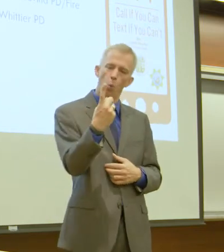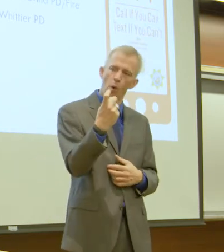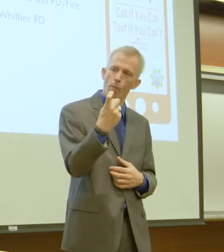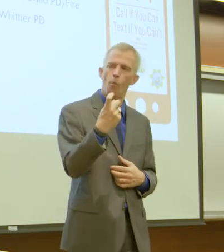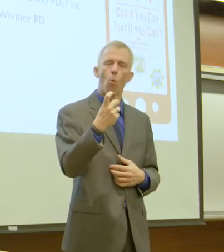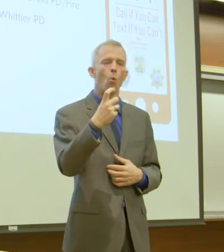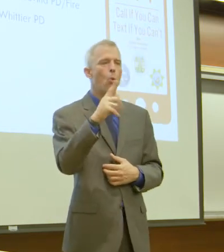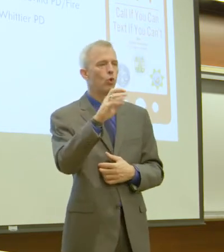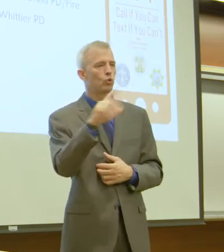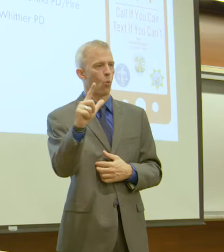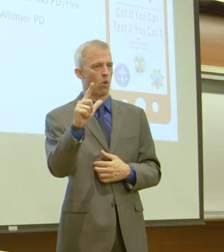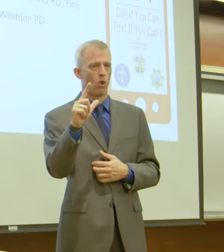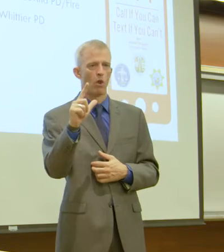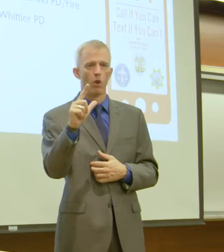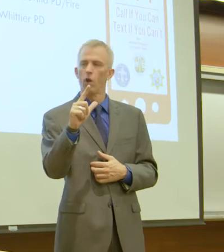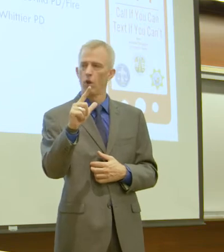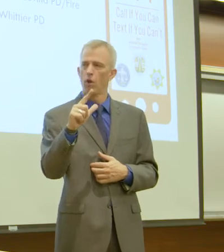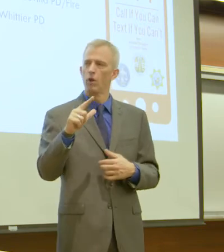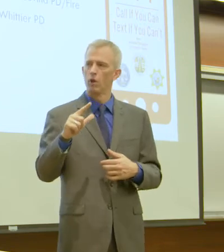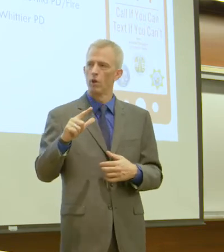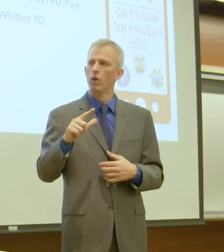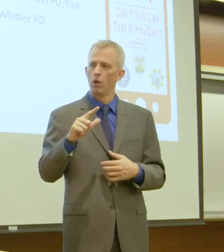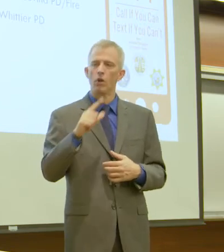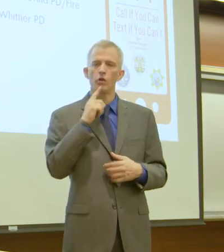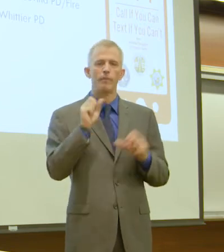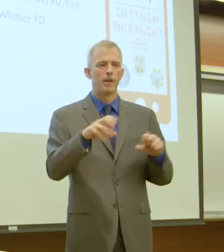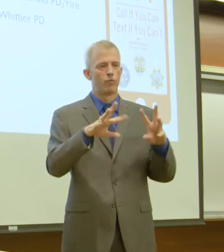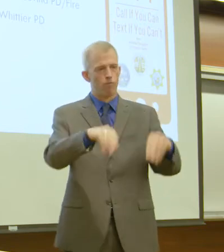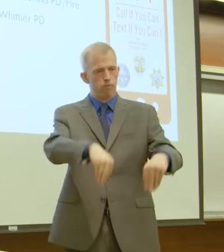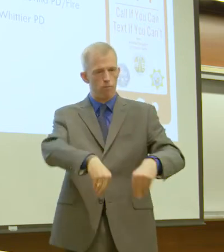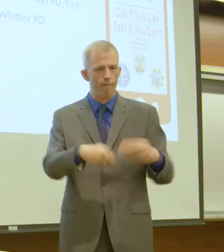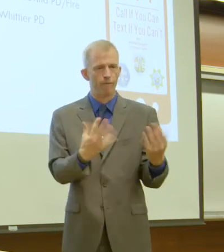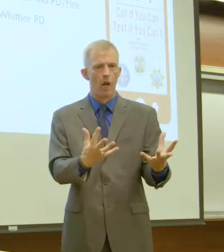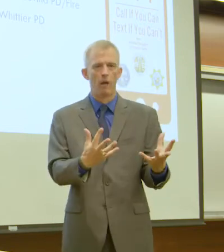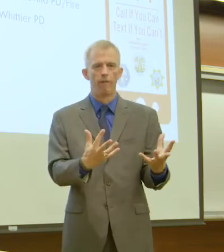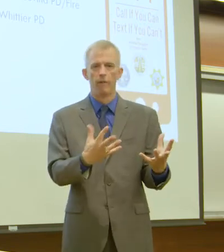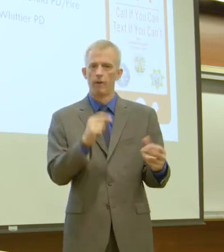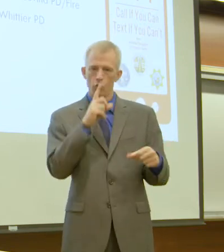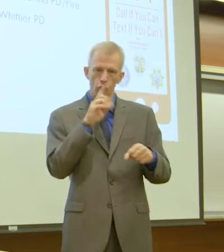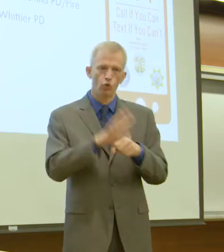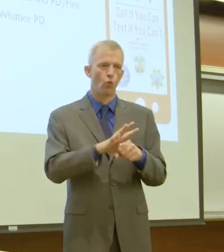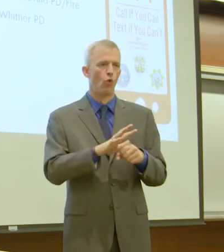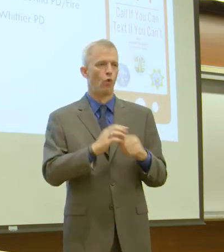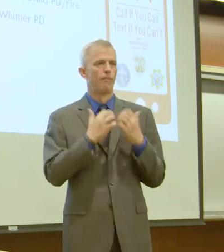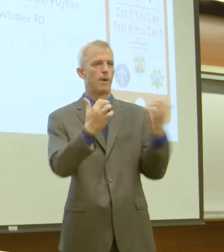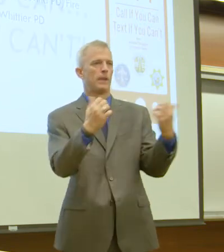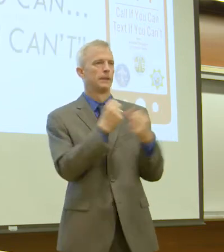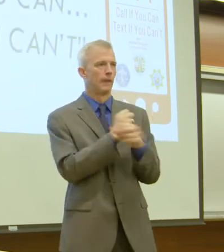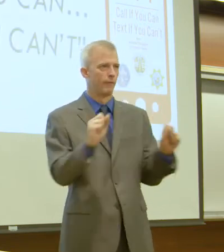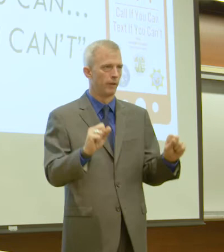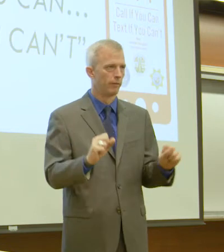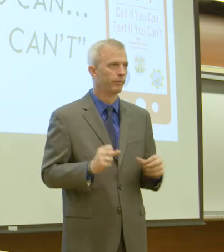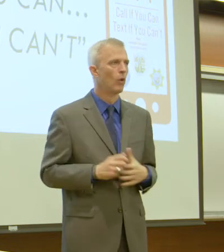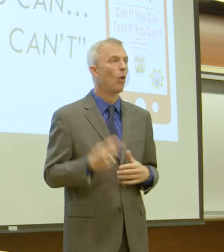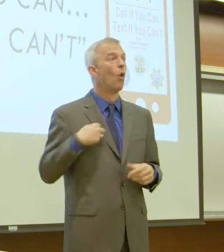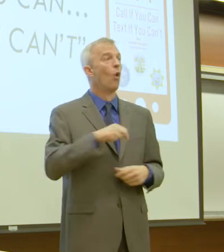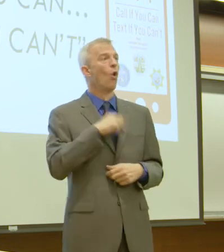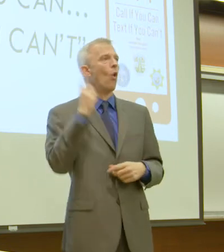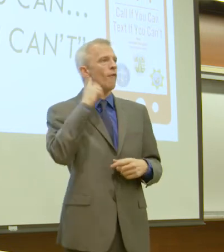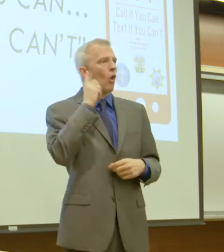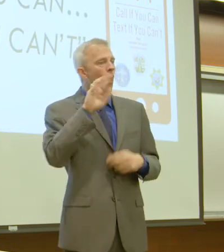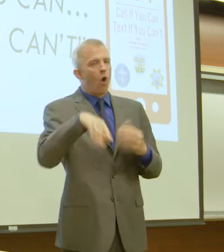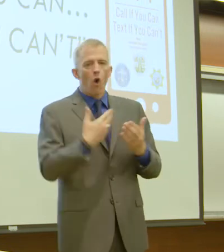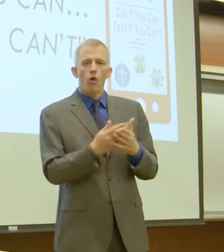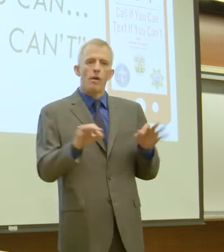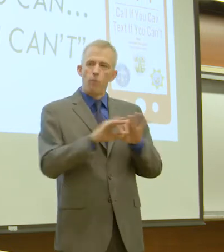in the arsenal to provide and ensure public safety. We've heard all the very important lines about